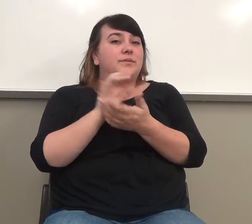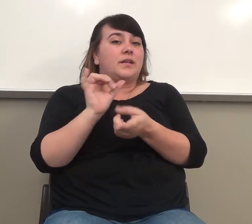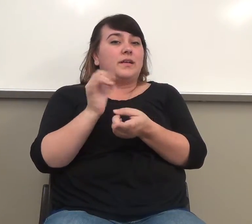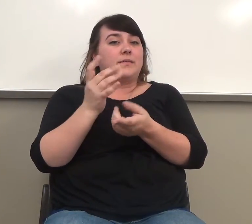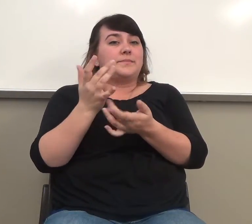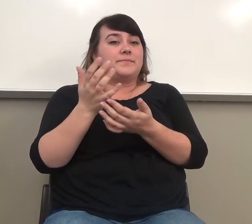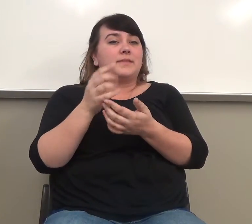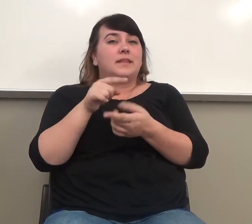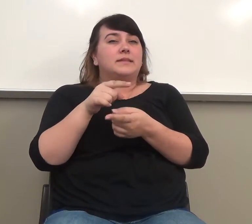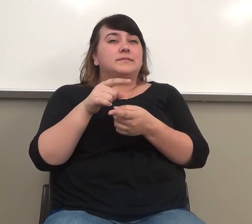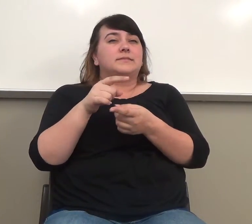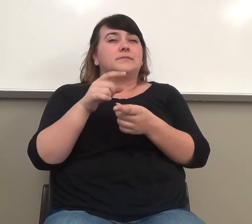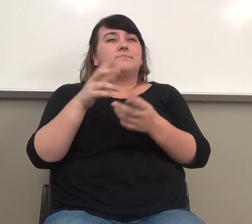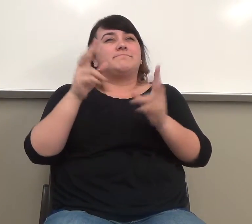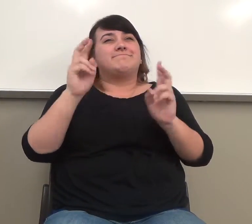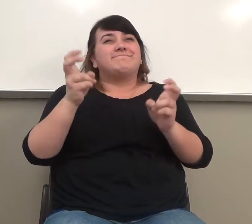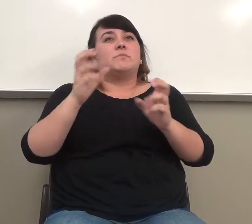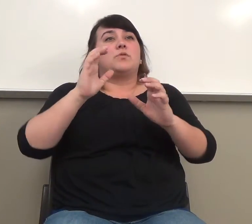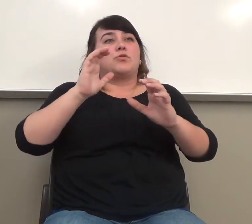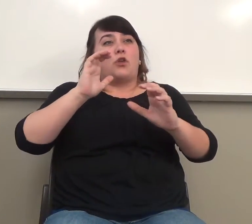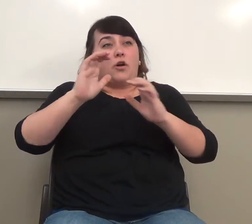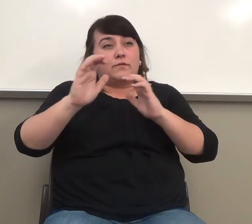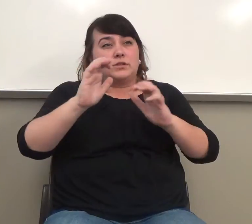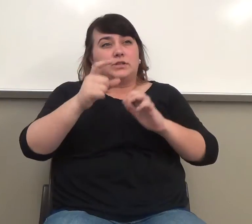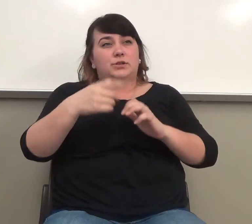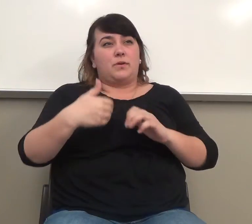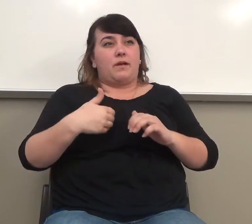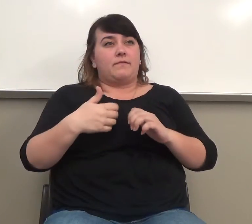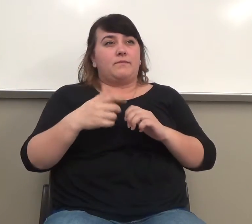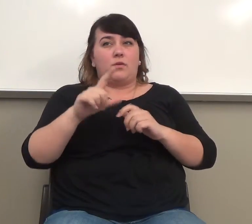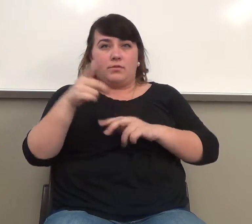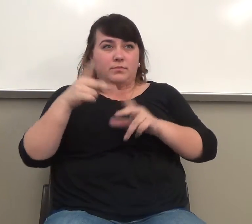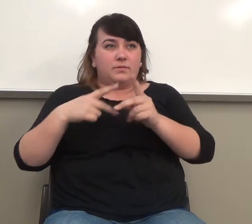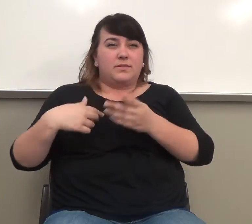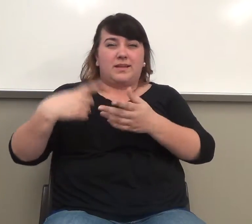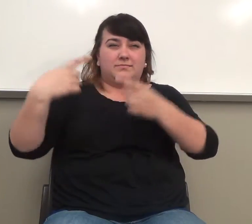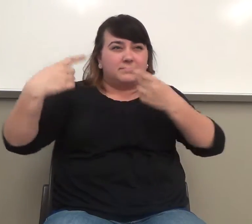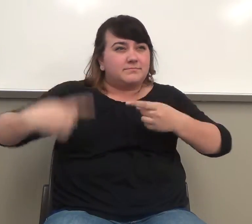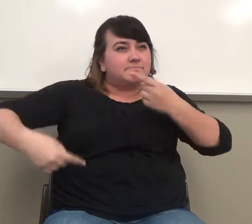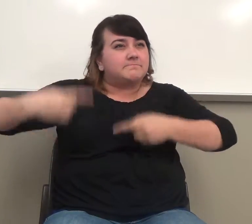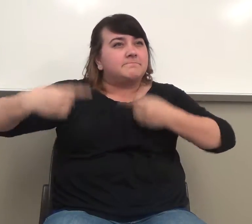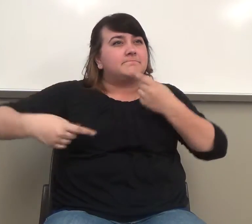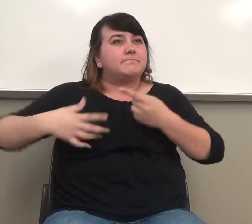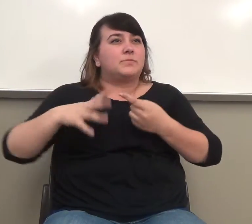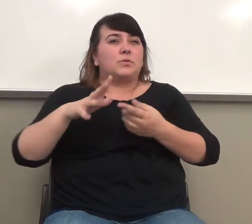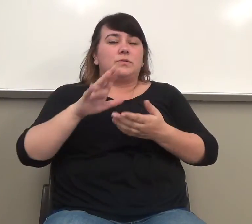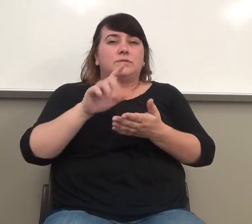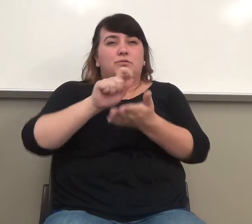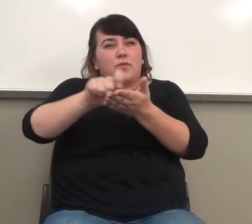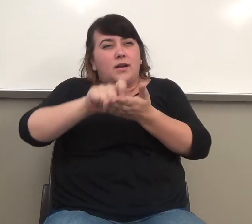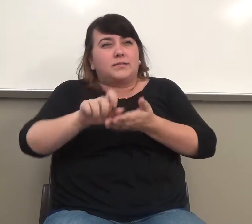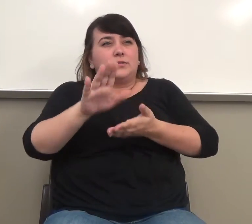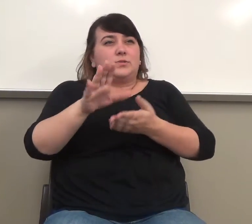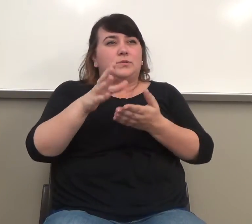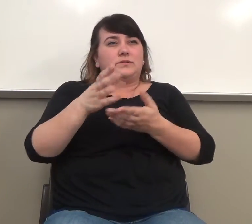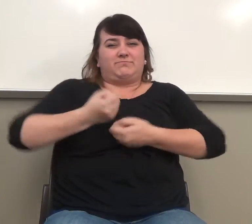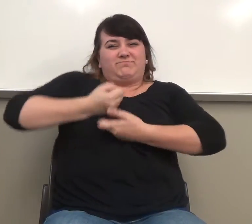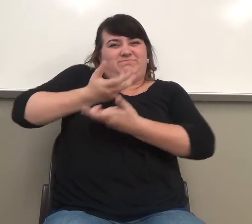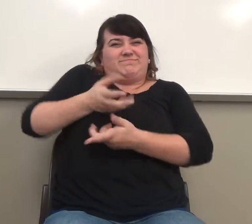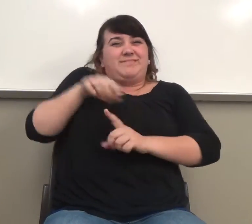conversation that you're going to be having with other people throughout your college career. Those papers are going